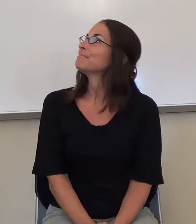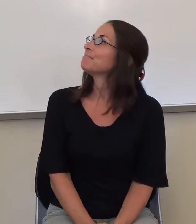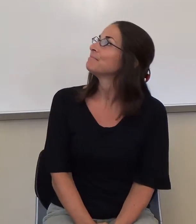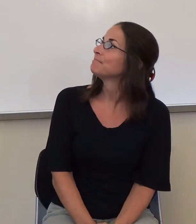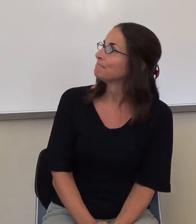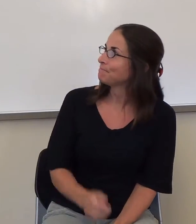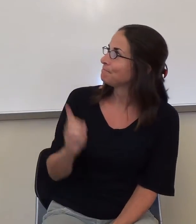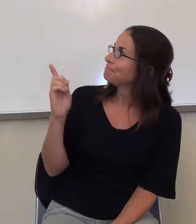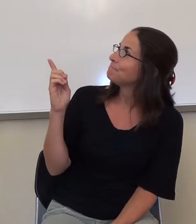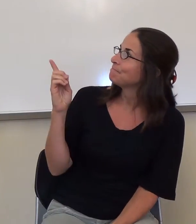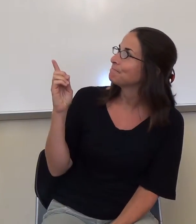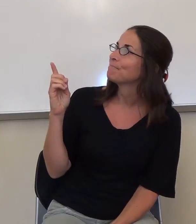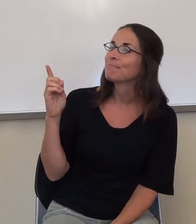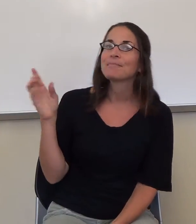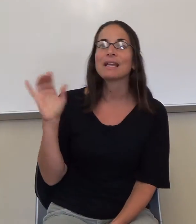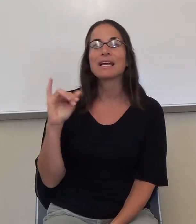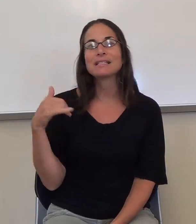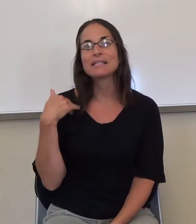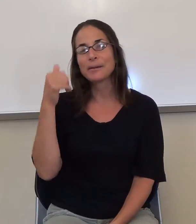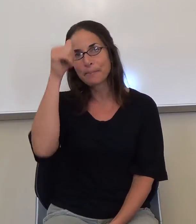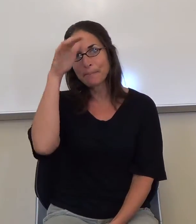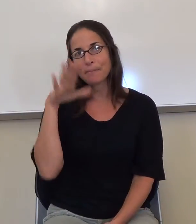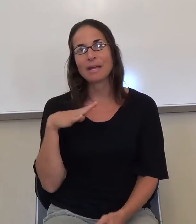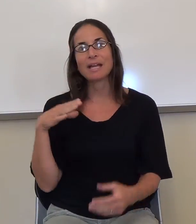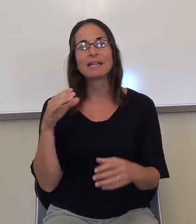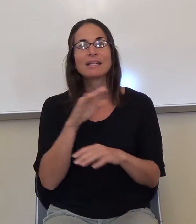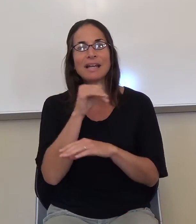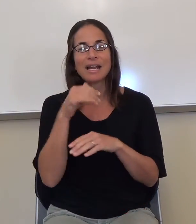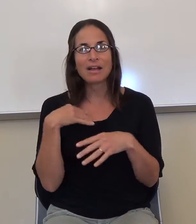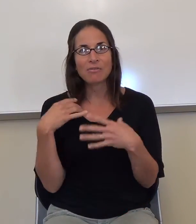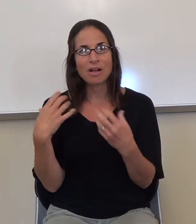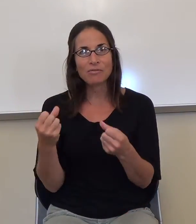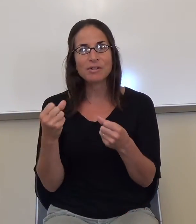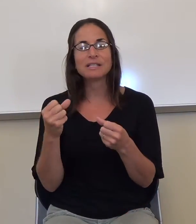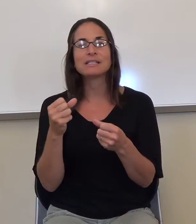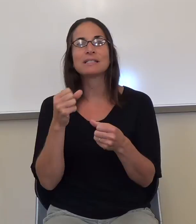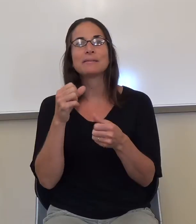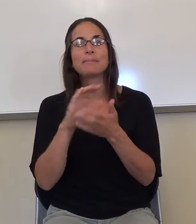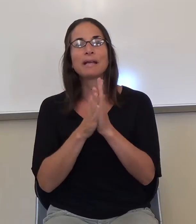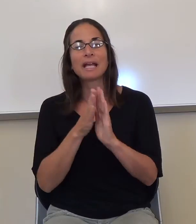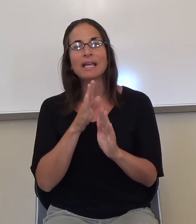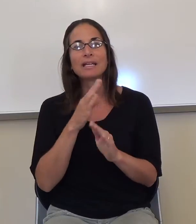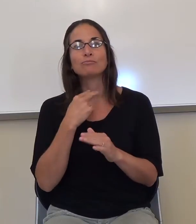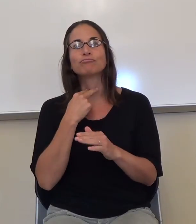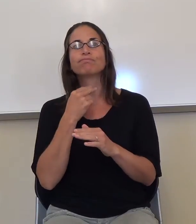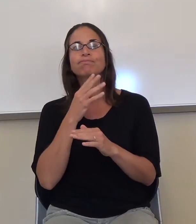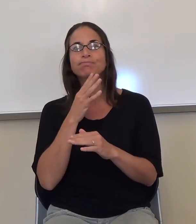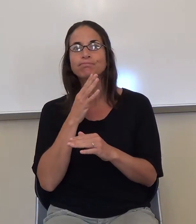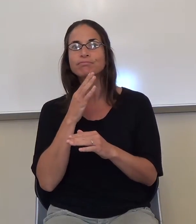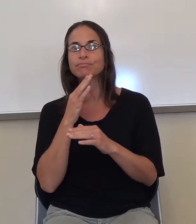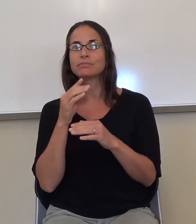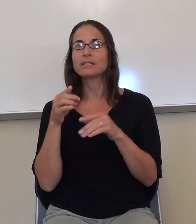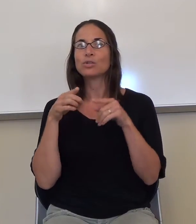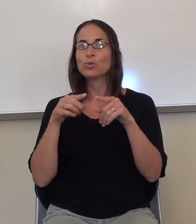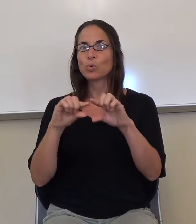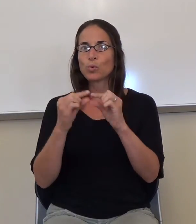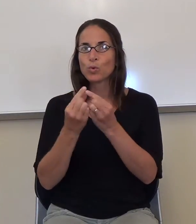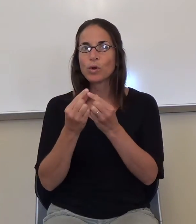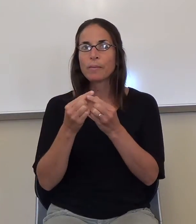man, he had lacked confidence and became tongue-tied when he had to talk in a group. But as he grew older